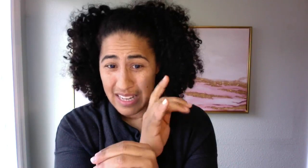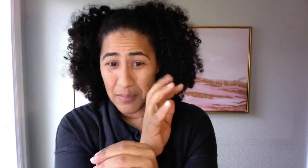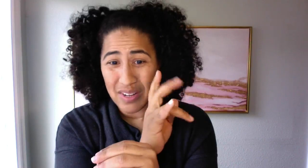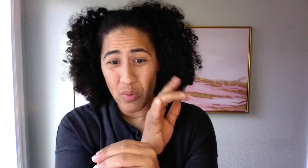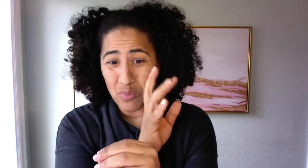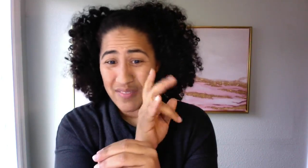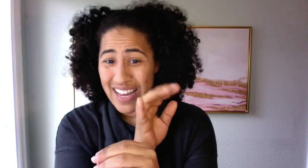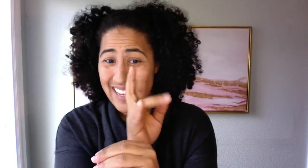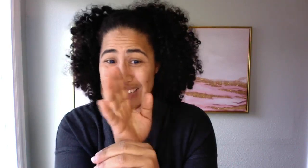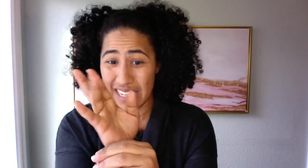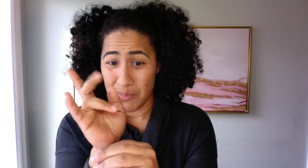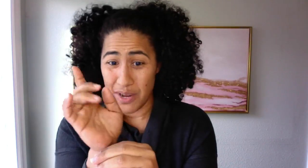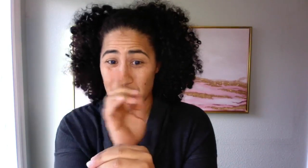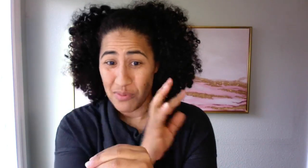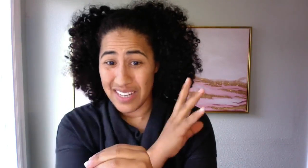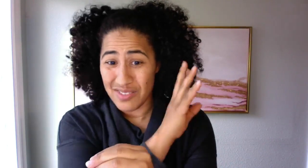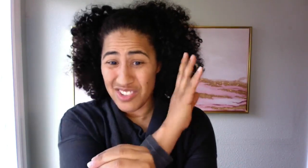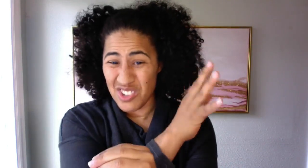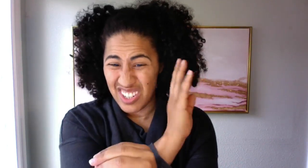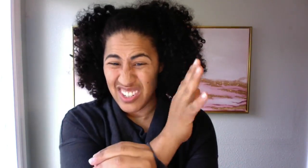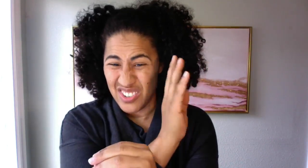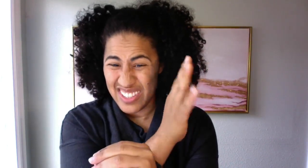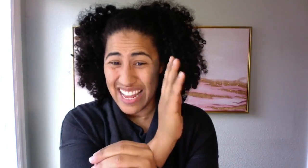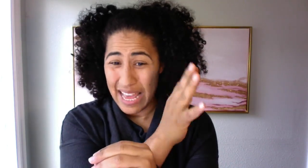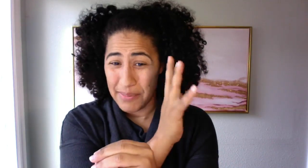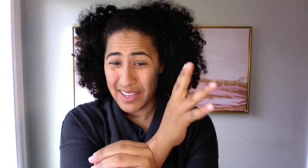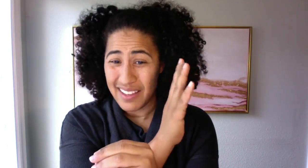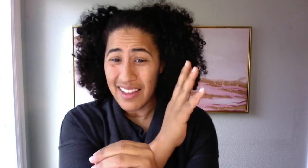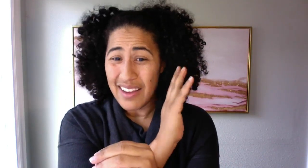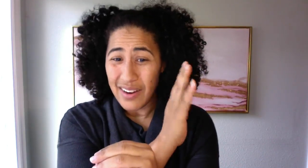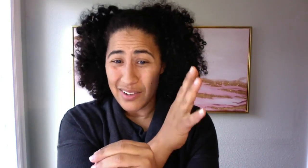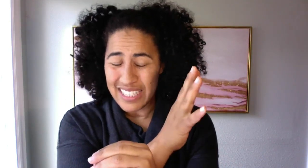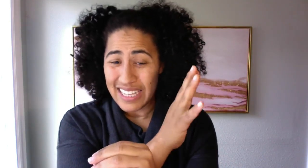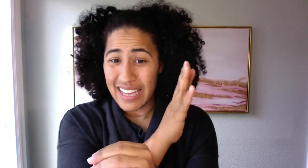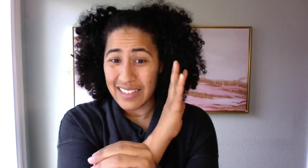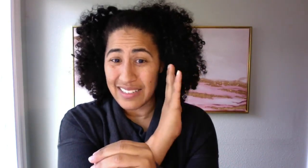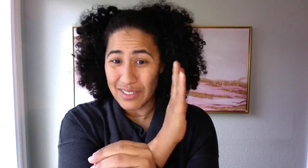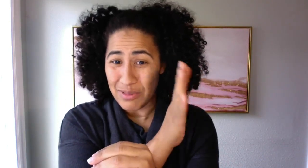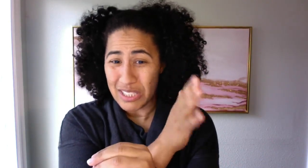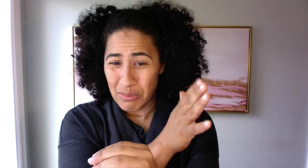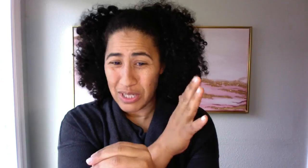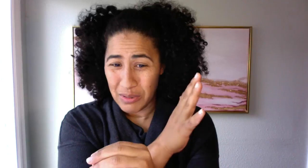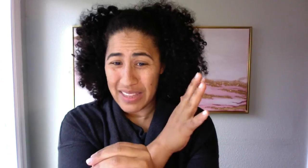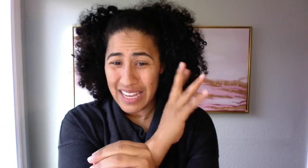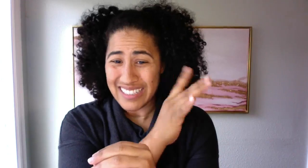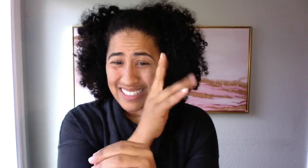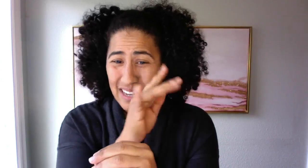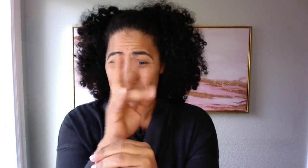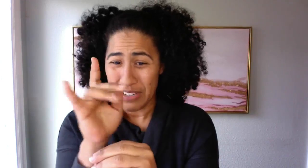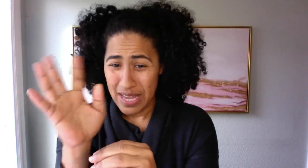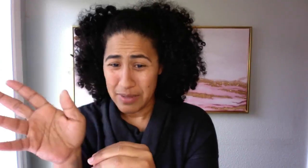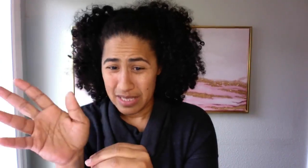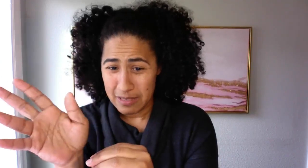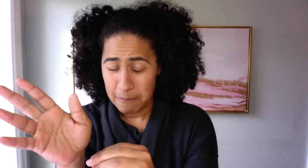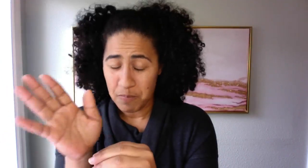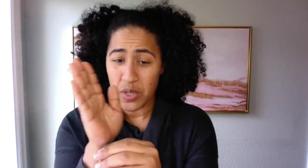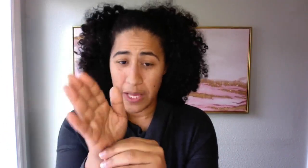But when we've got anxiety, depression, traumatic stress, you're going to notice that happening early. And you really don't want to go with that because it's not very fabulous. Okay.